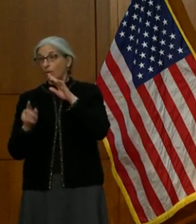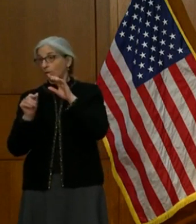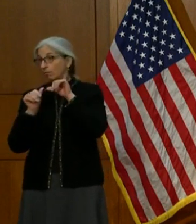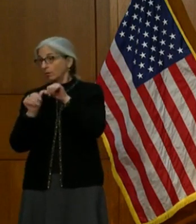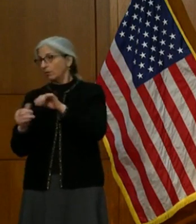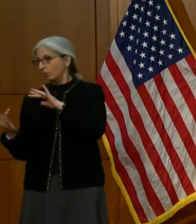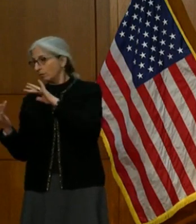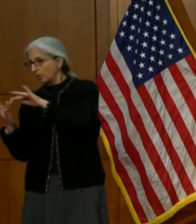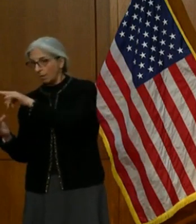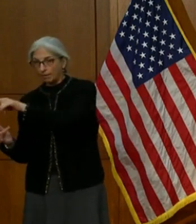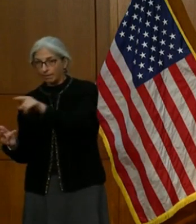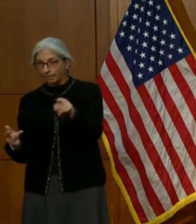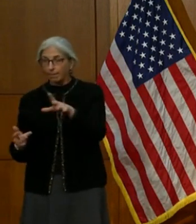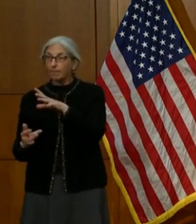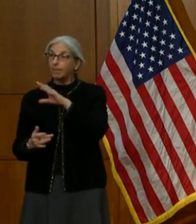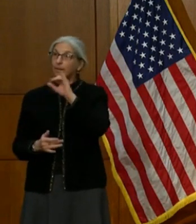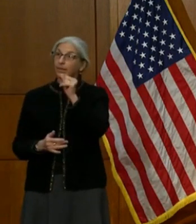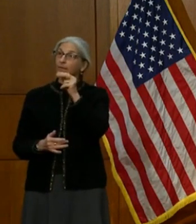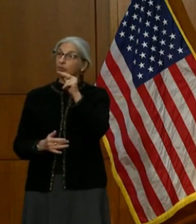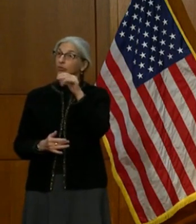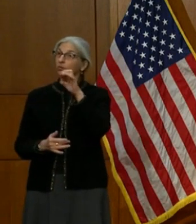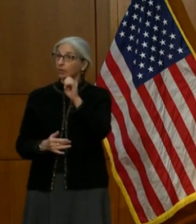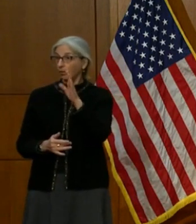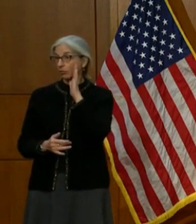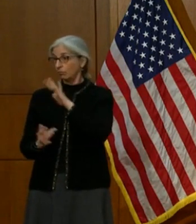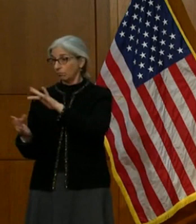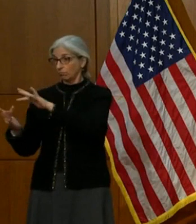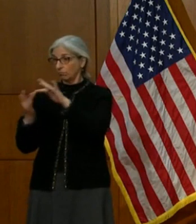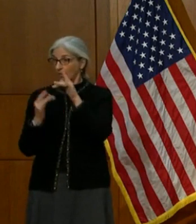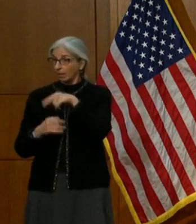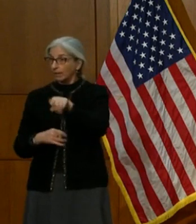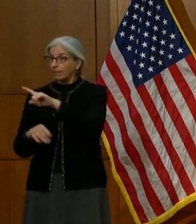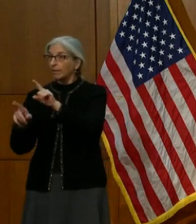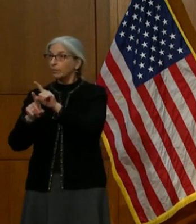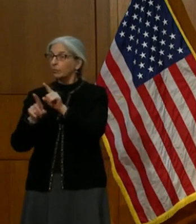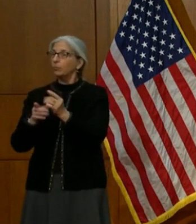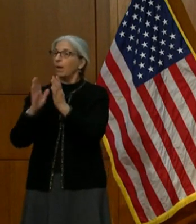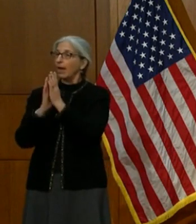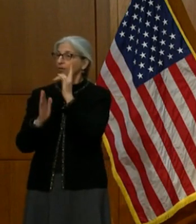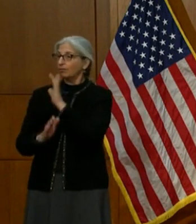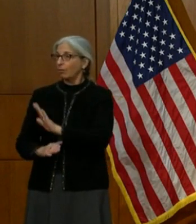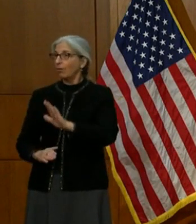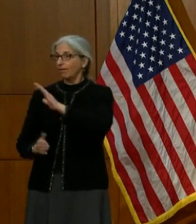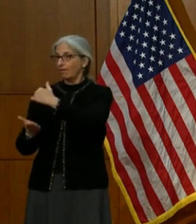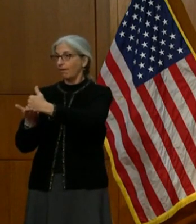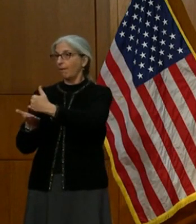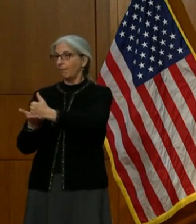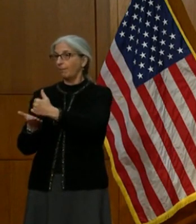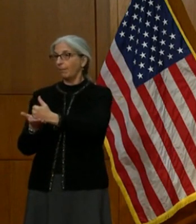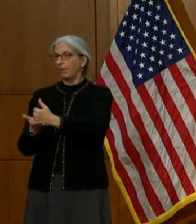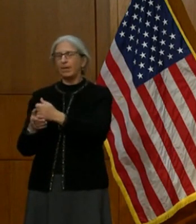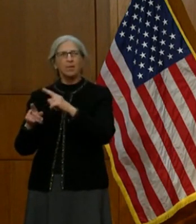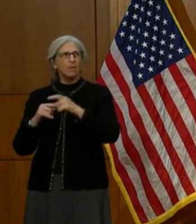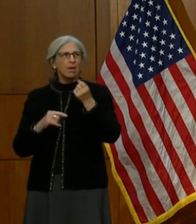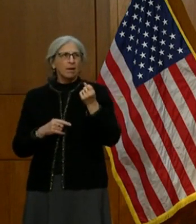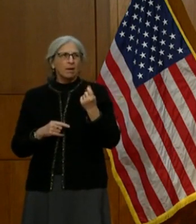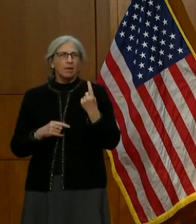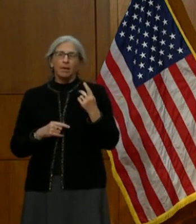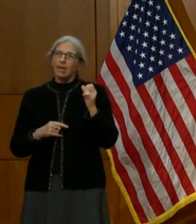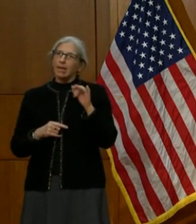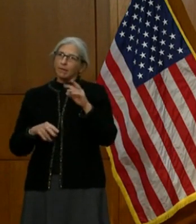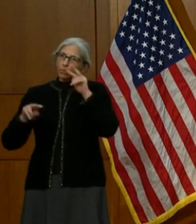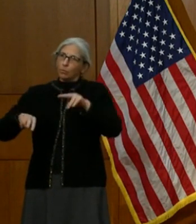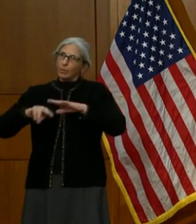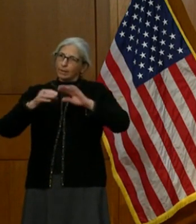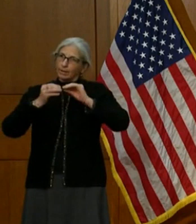dialogue and ask for their assistance as we move forward. But, you know, if you look at the numbers, Andre, you know,